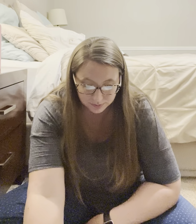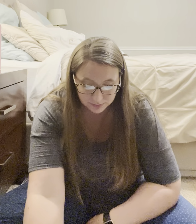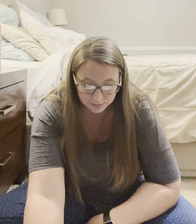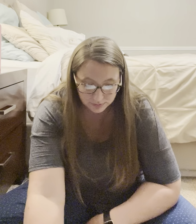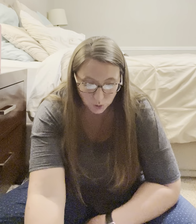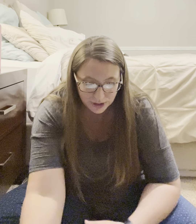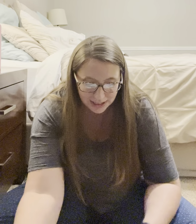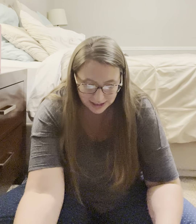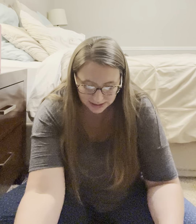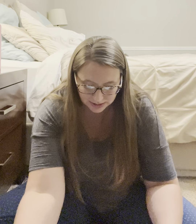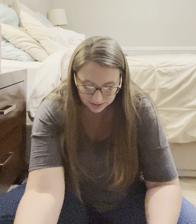We did these.